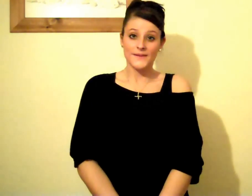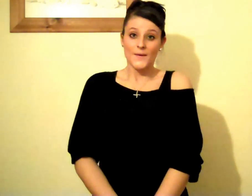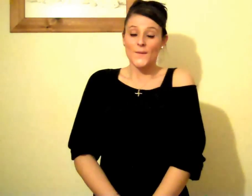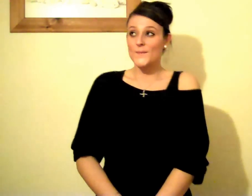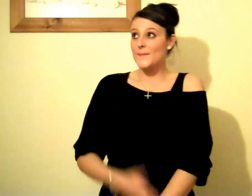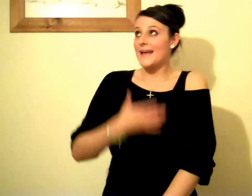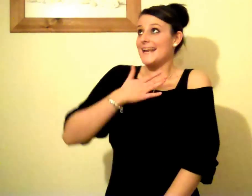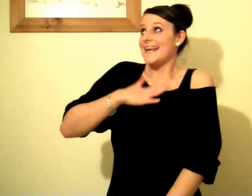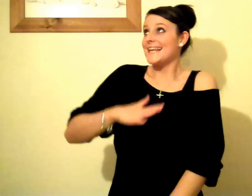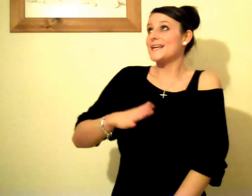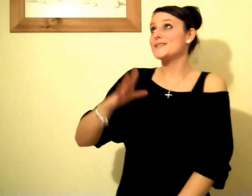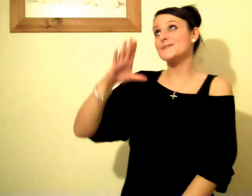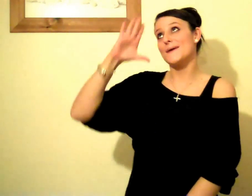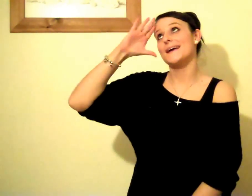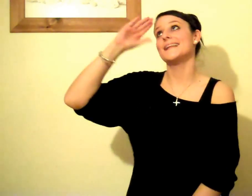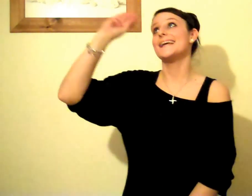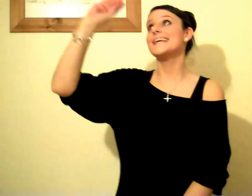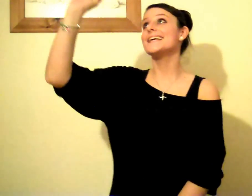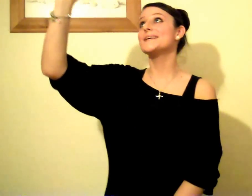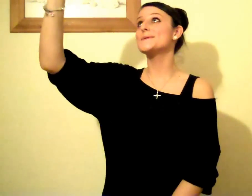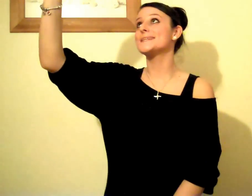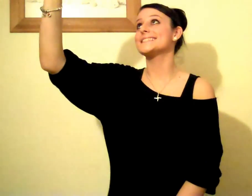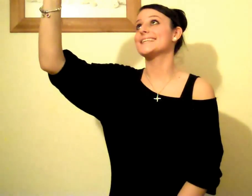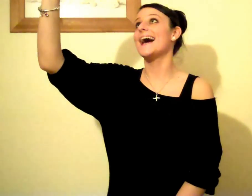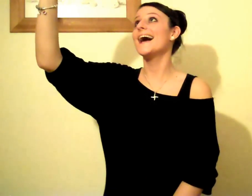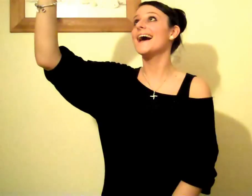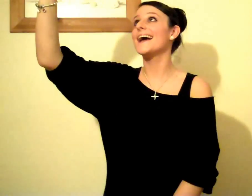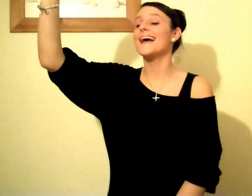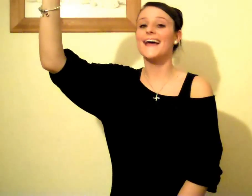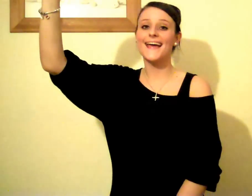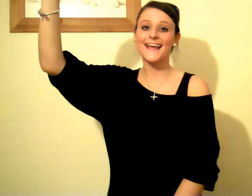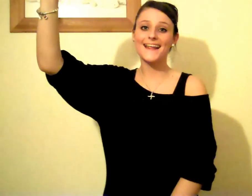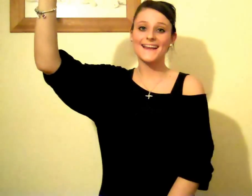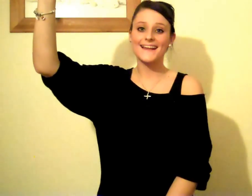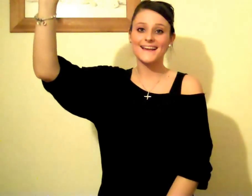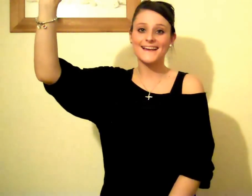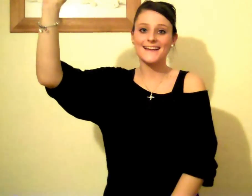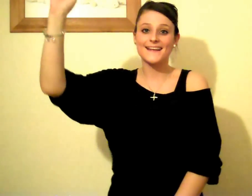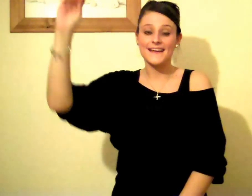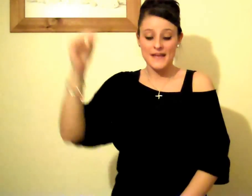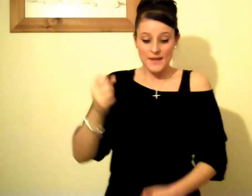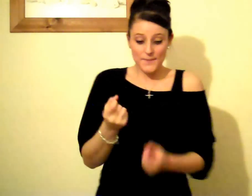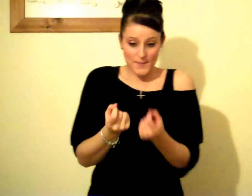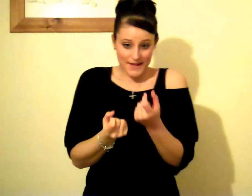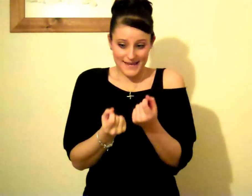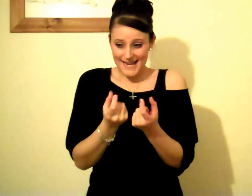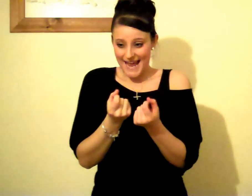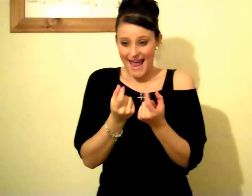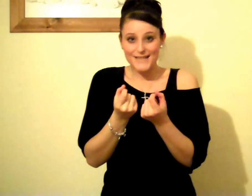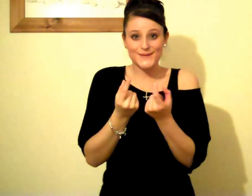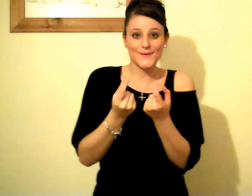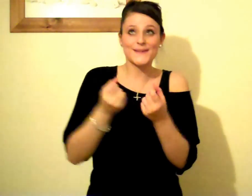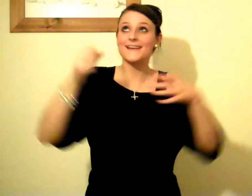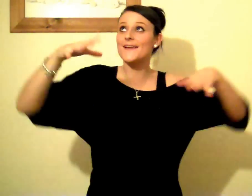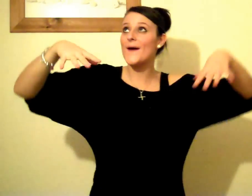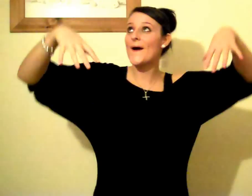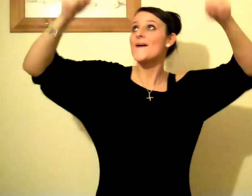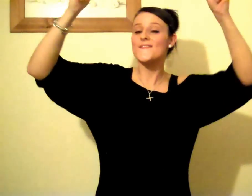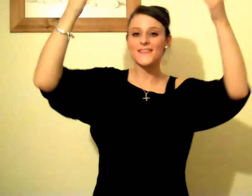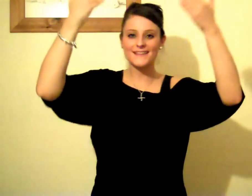So when I need you Can I send you aside I'll burn a candle And turn off